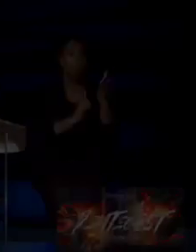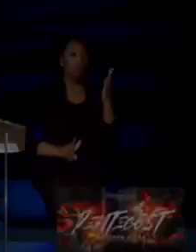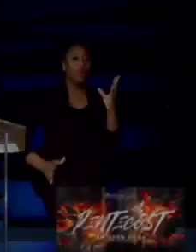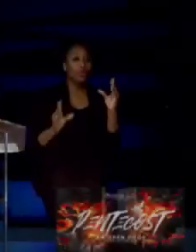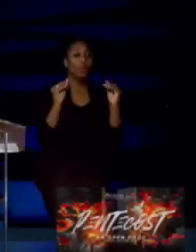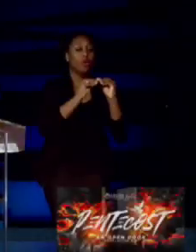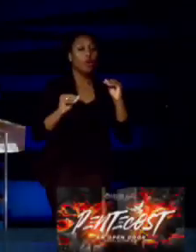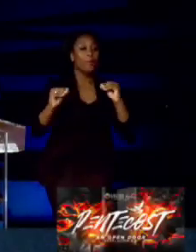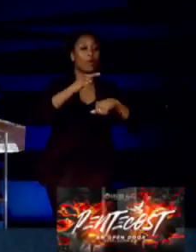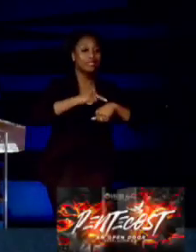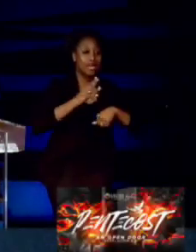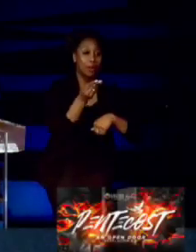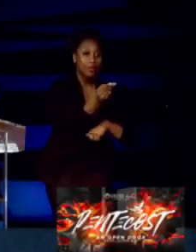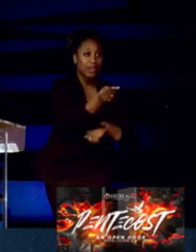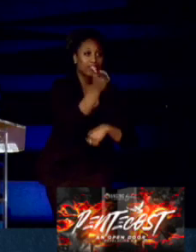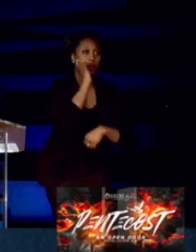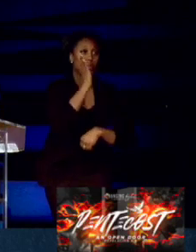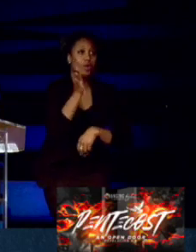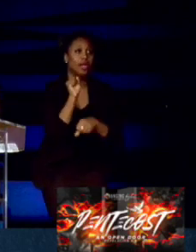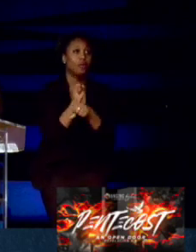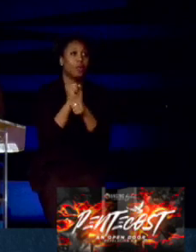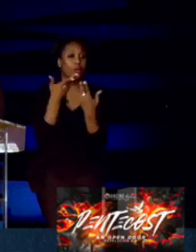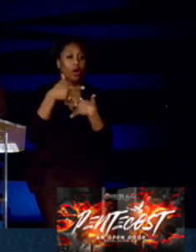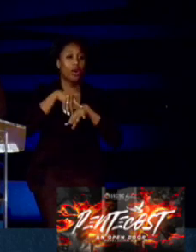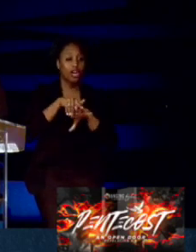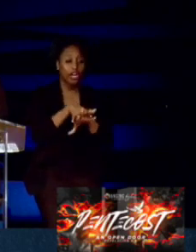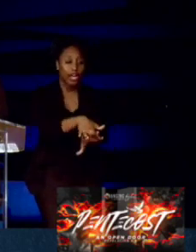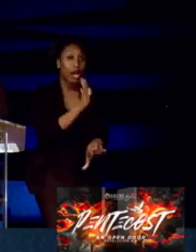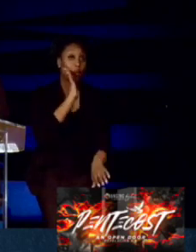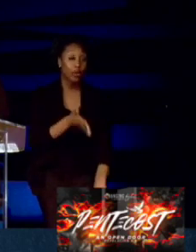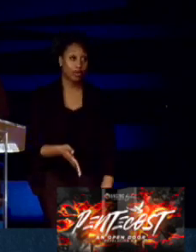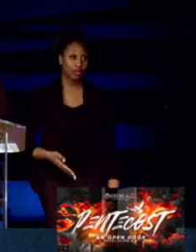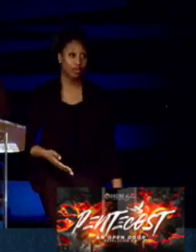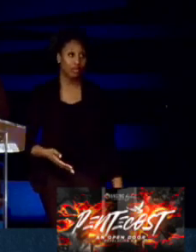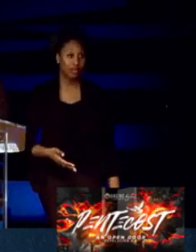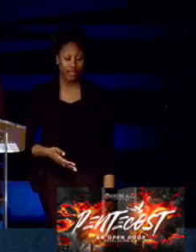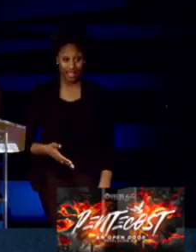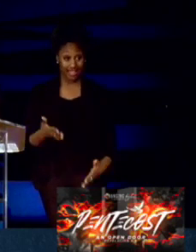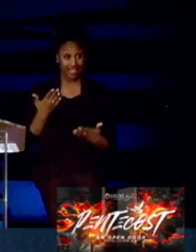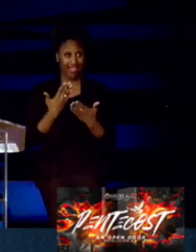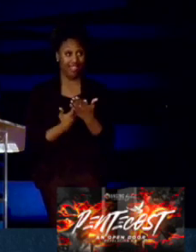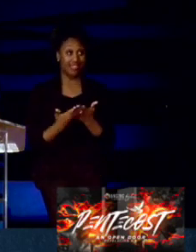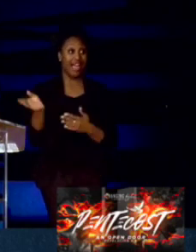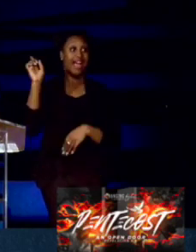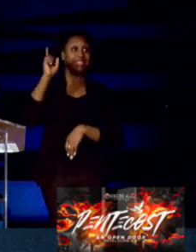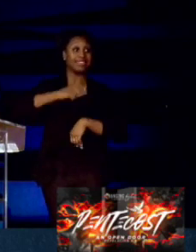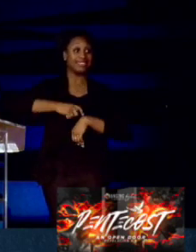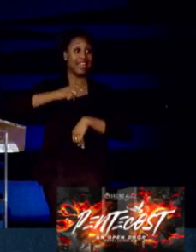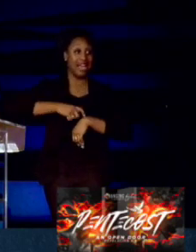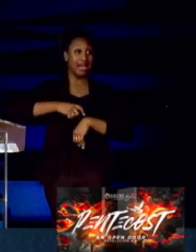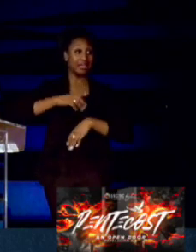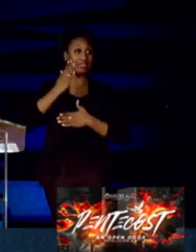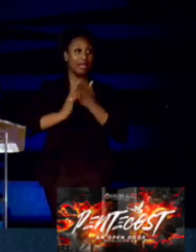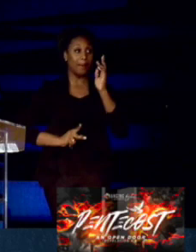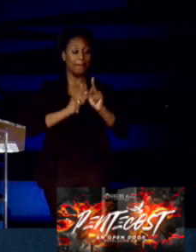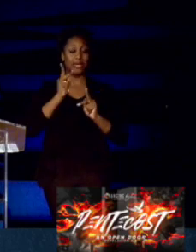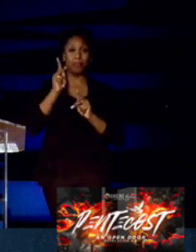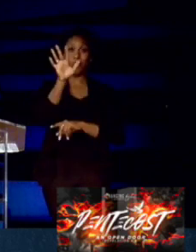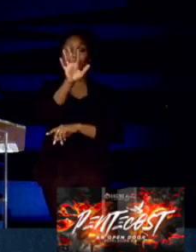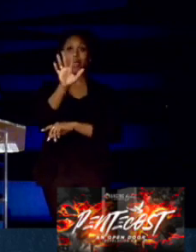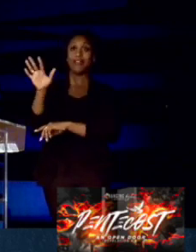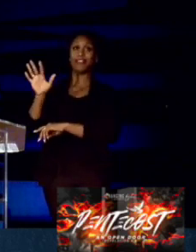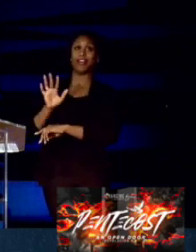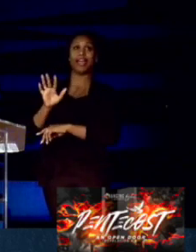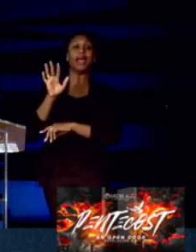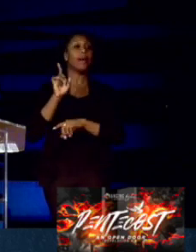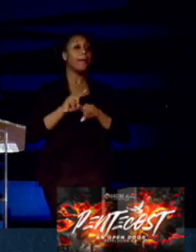Coming up on Greater Change Ministries. Now when I said this the last time, some folk didn't wave their hand, but I got some people